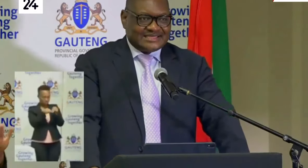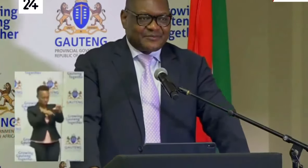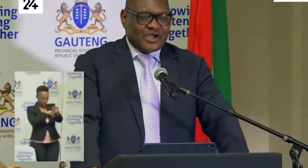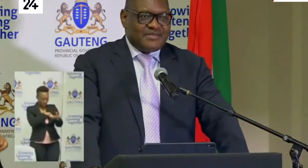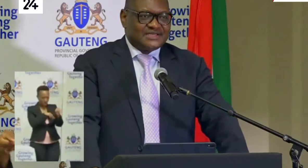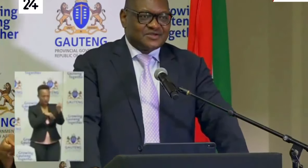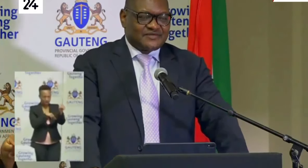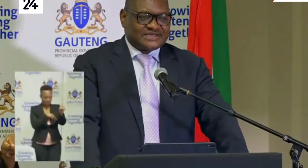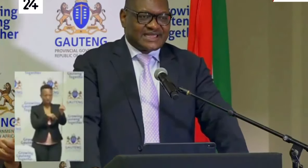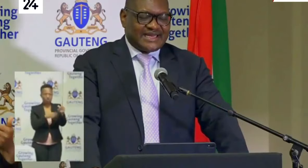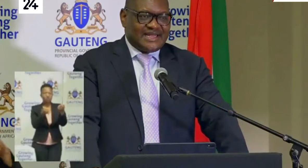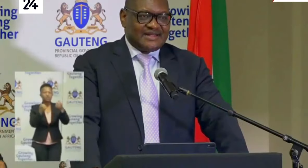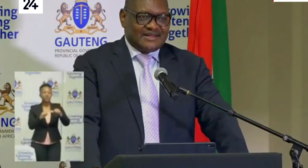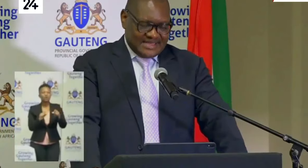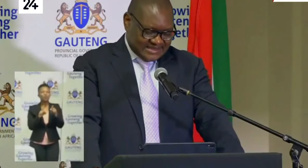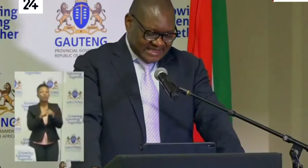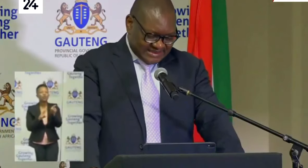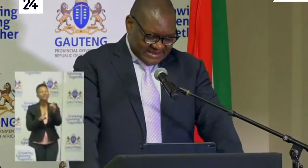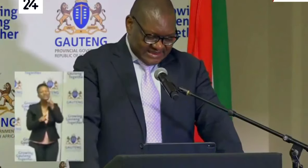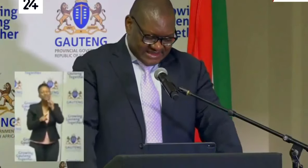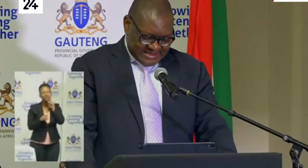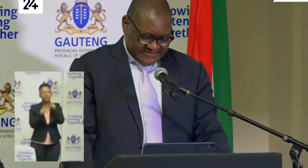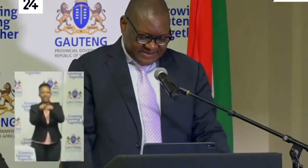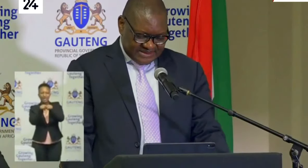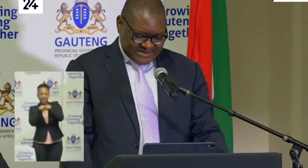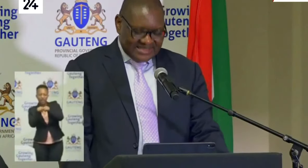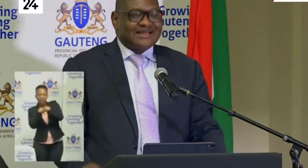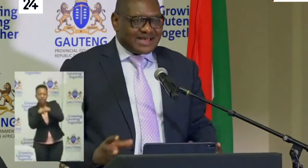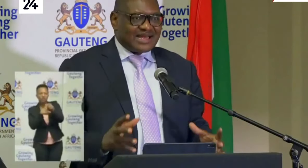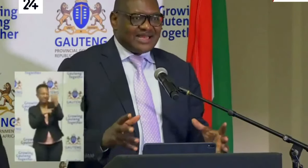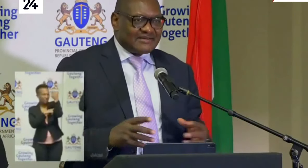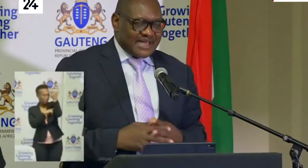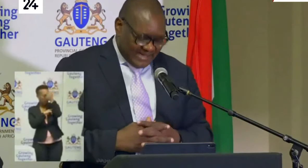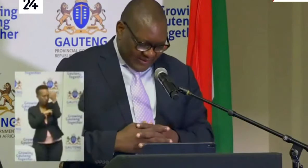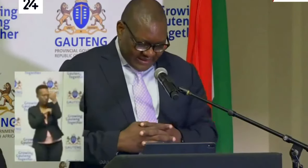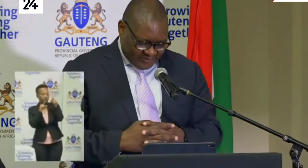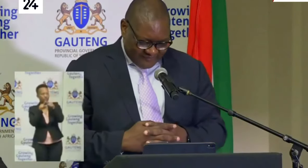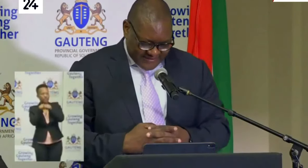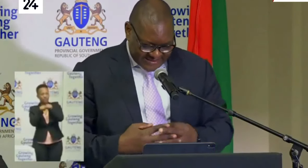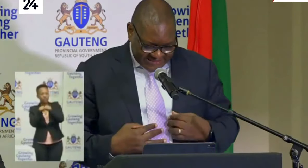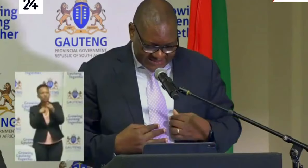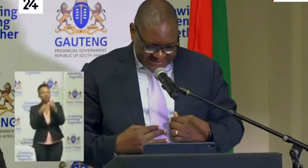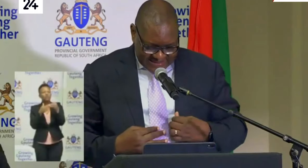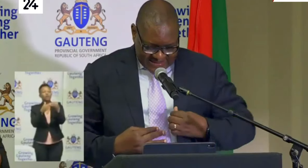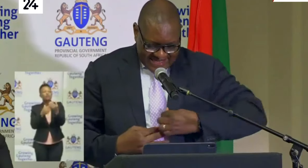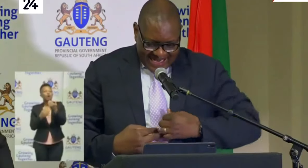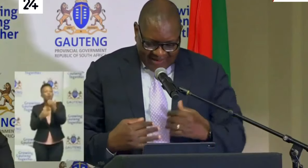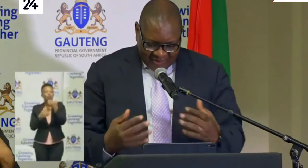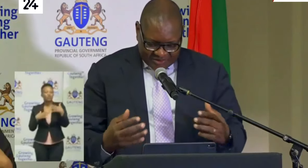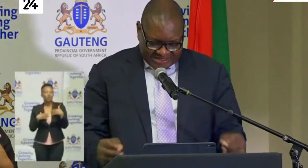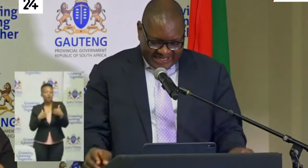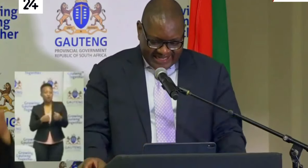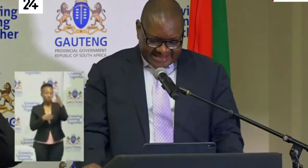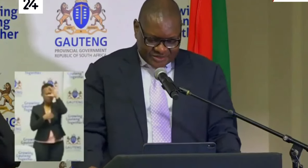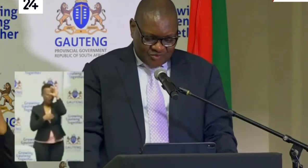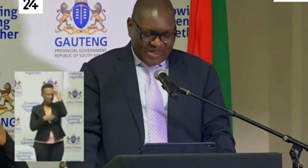And the deployment of the screening and testing teams that are led by our health professionals are also